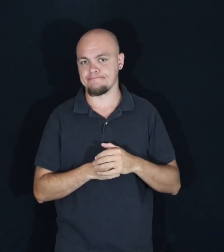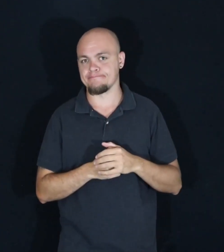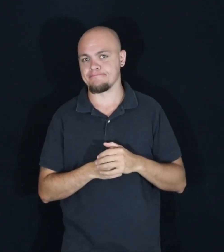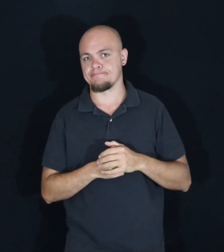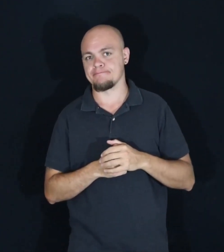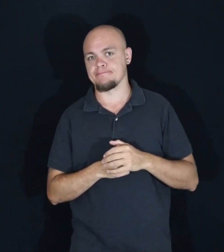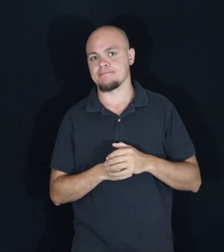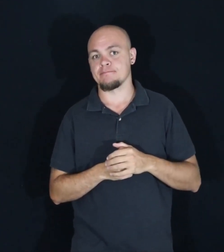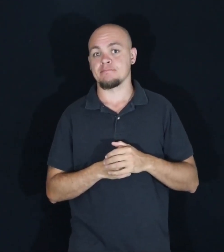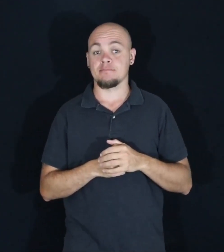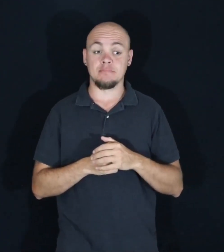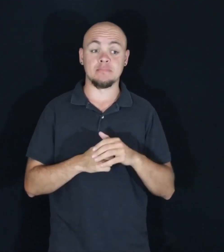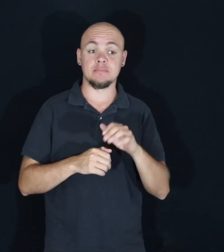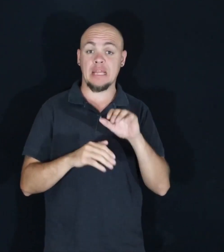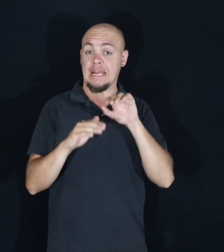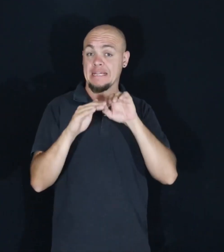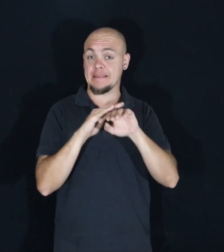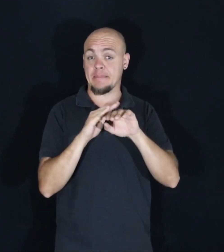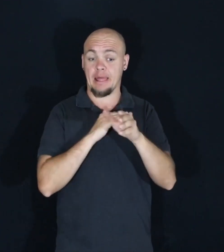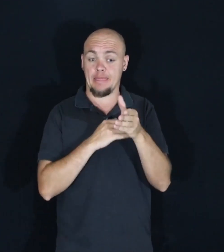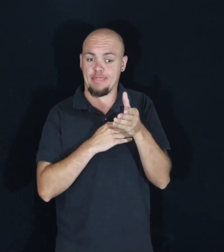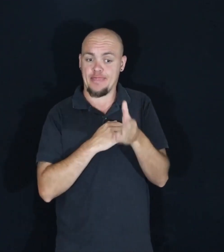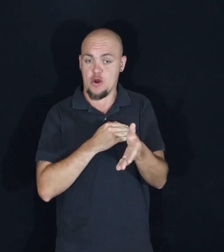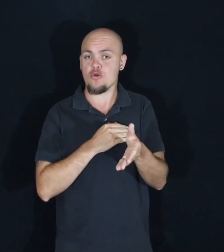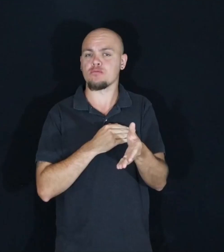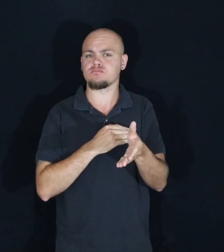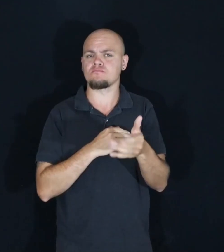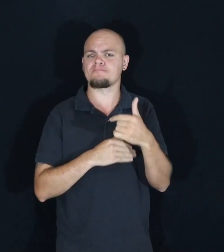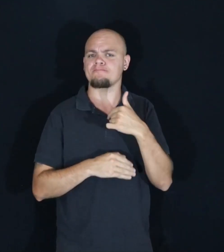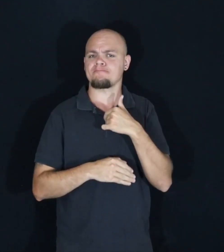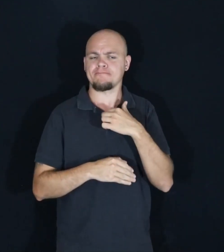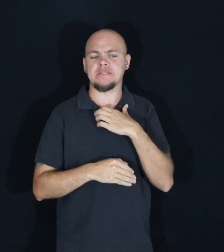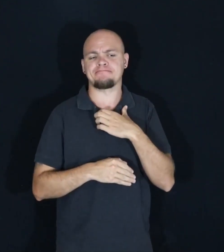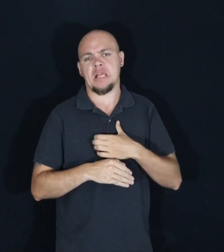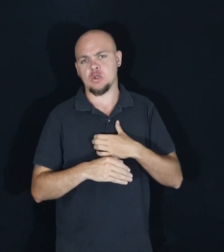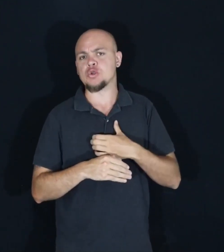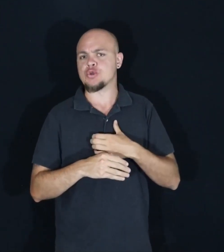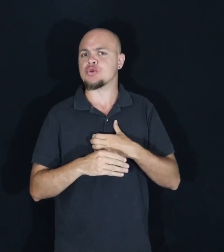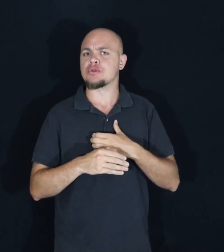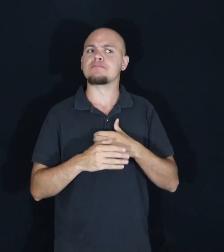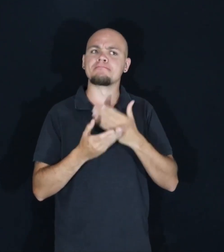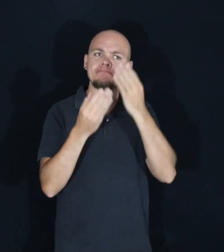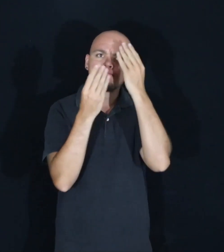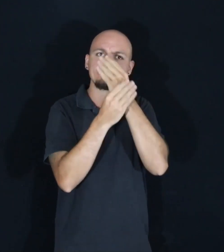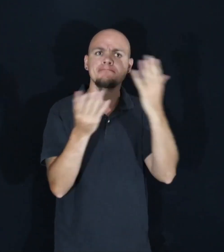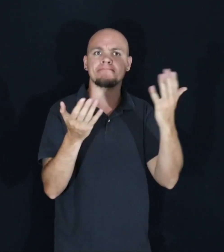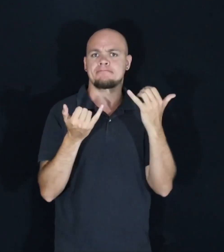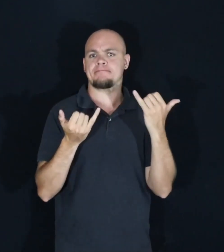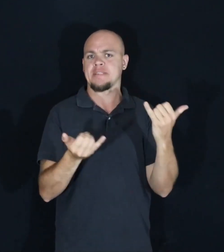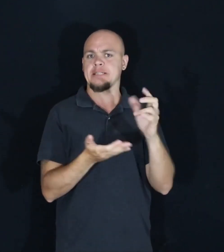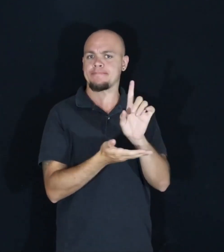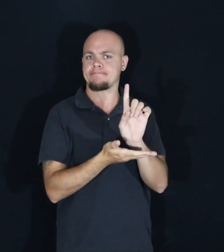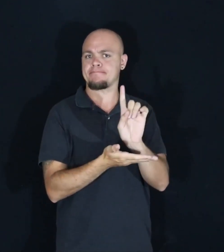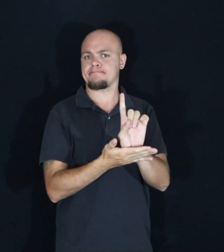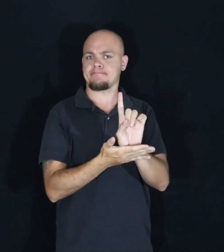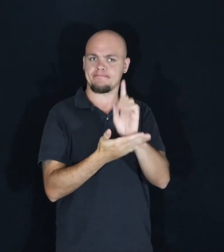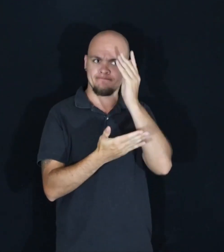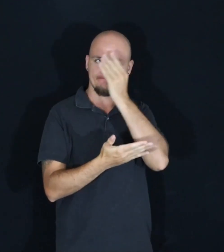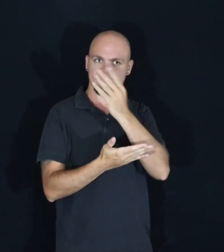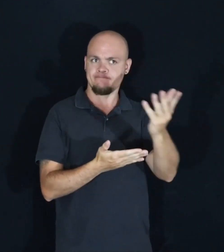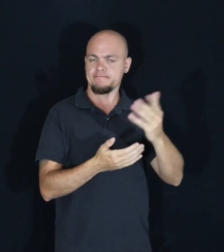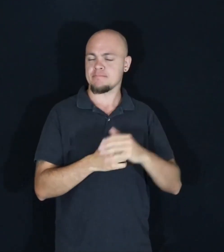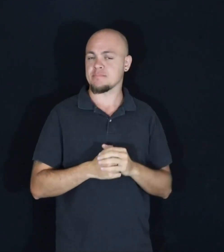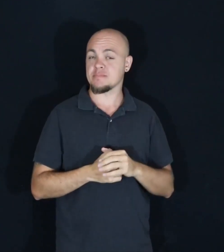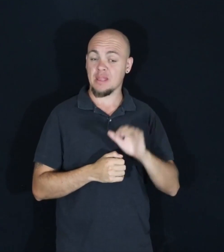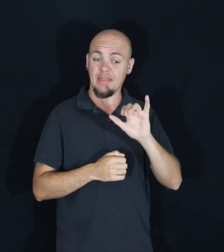that accessibility, which is why I'm so passionate and why I'm standing here today. The access to that kind of